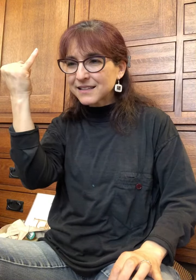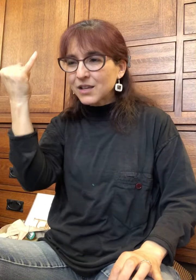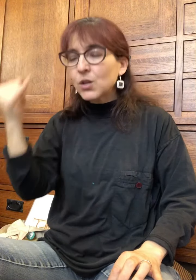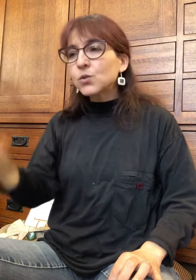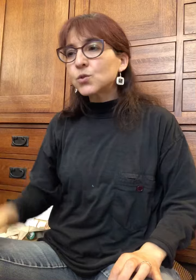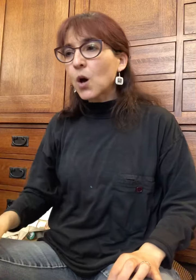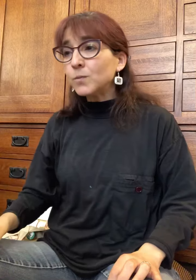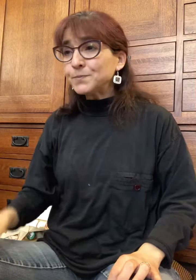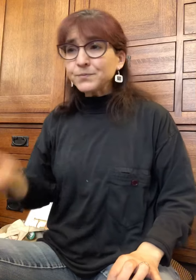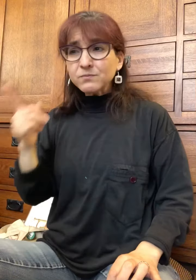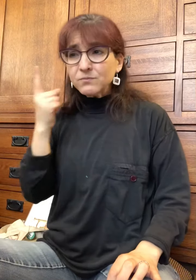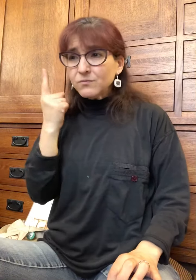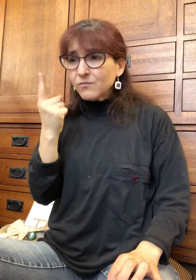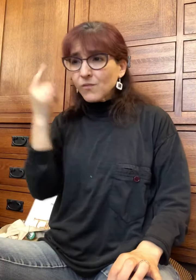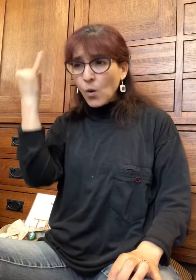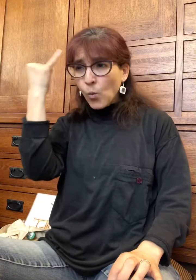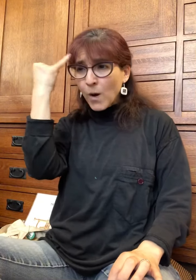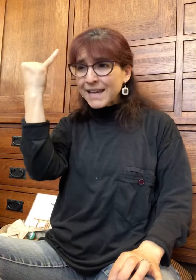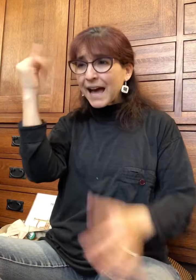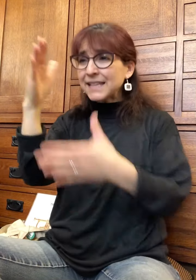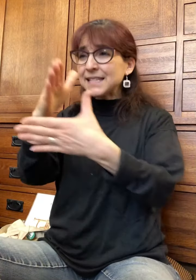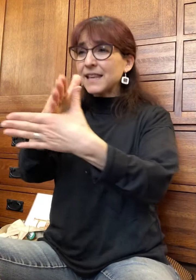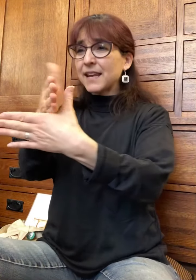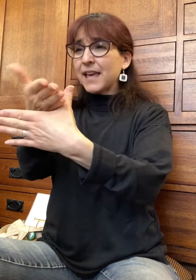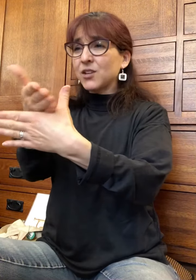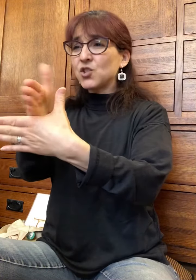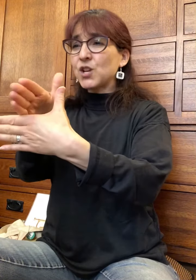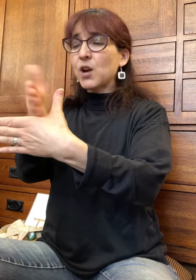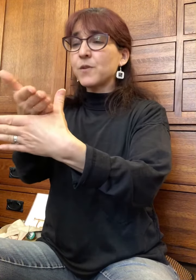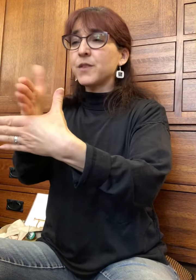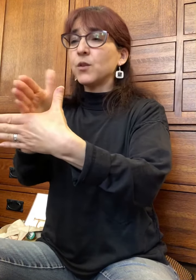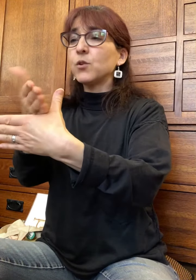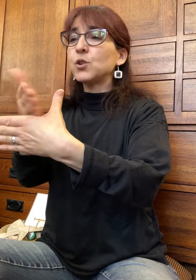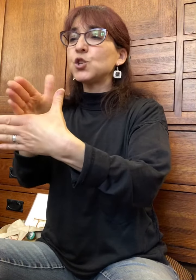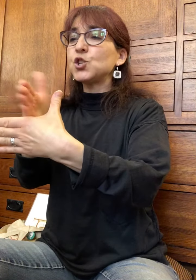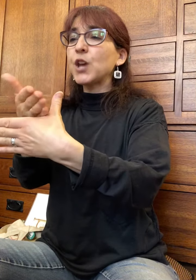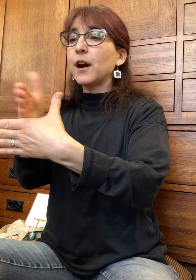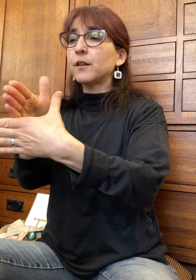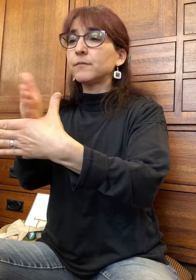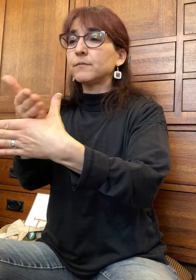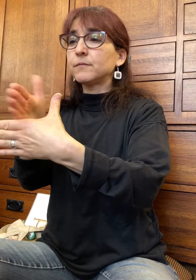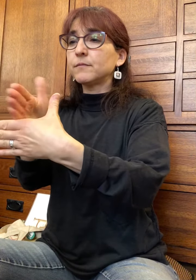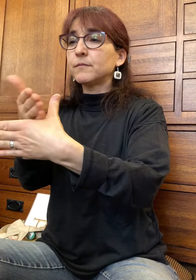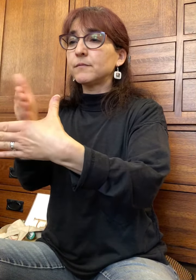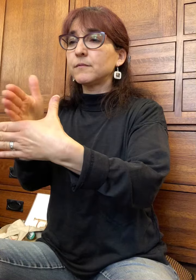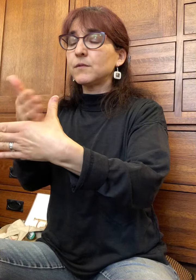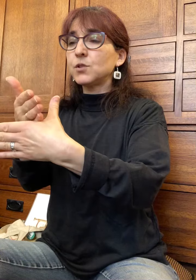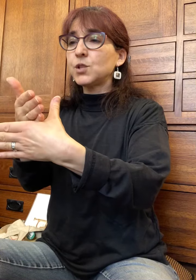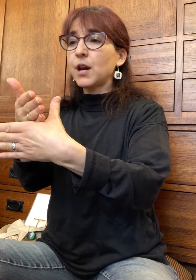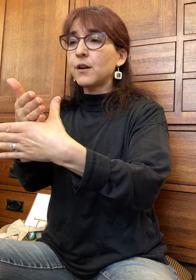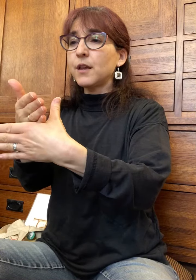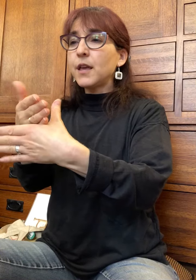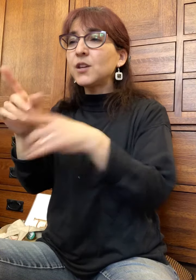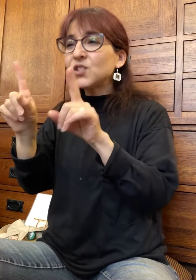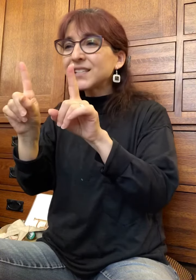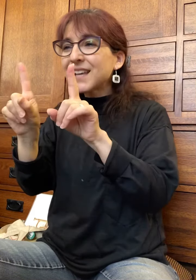So one idea that I can share with you, share. Share. It's just to